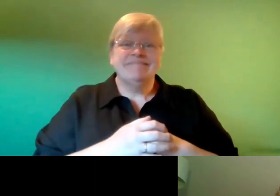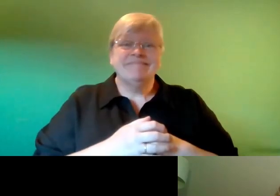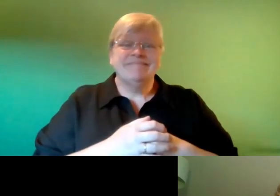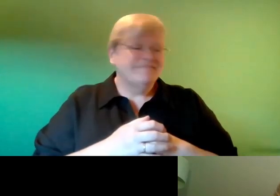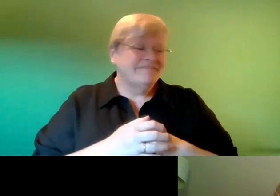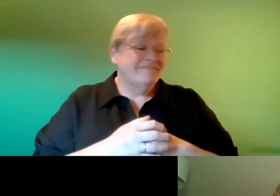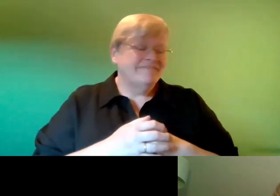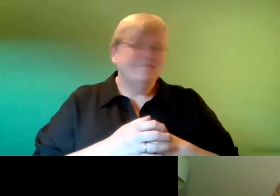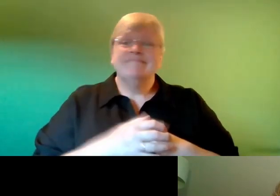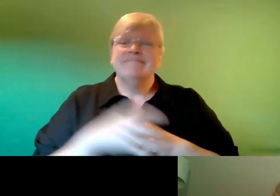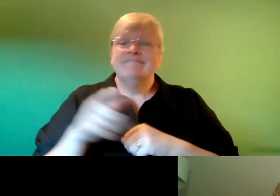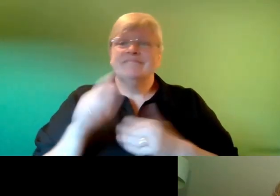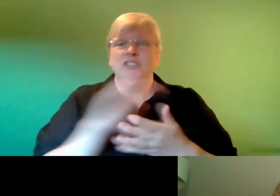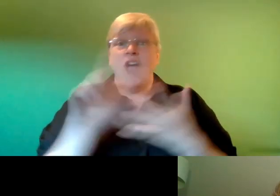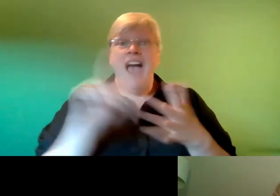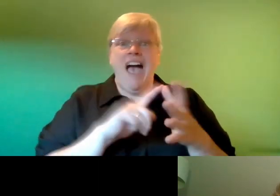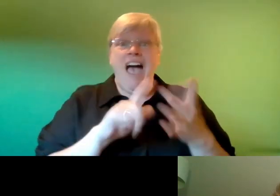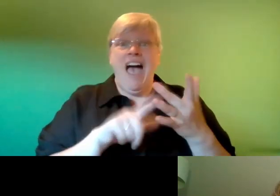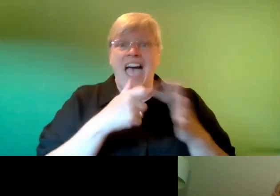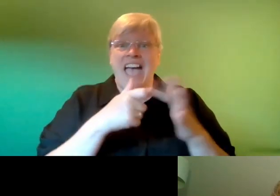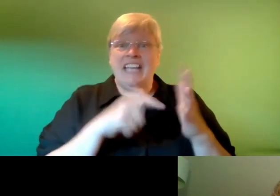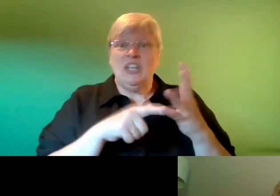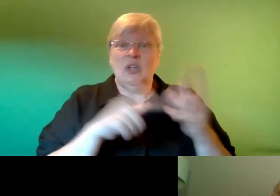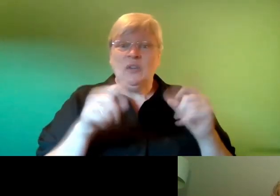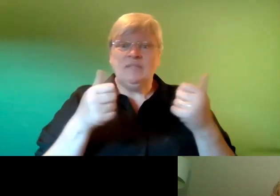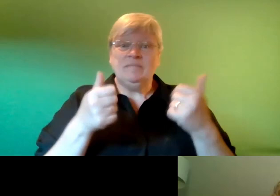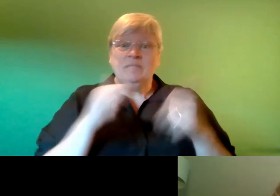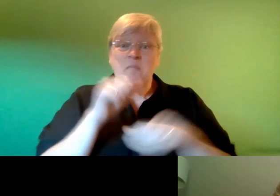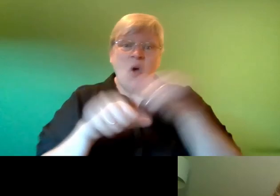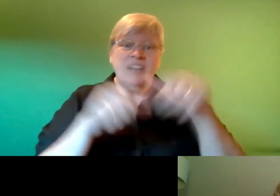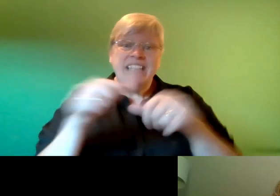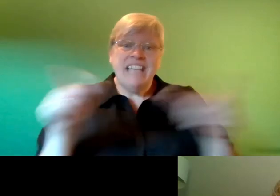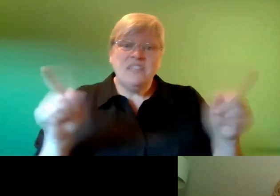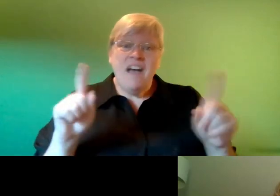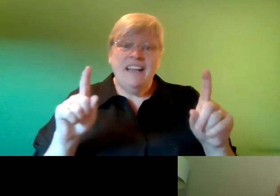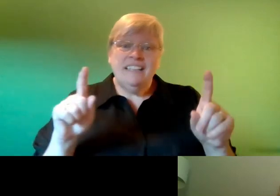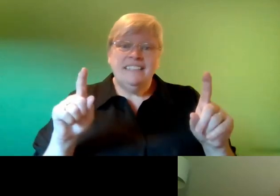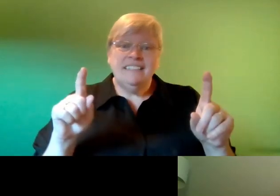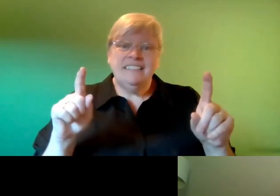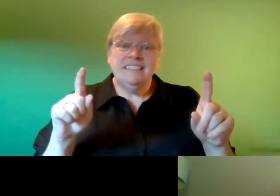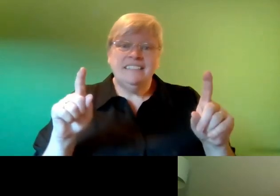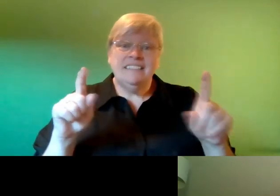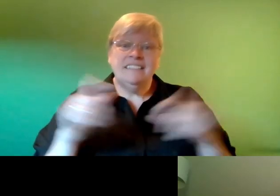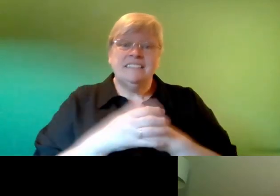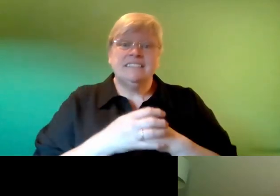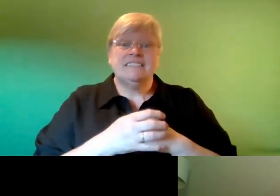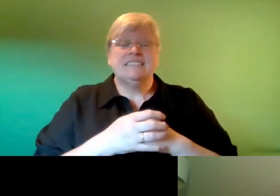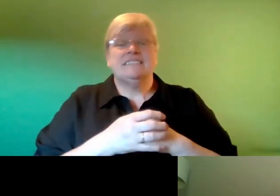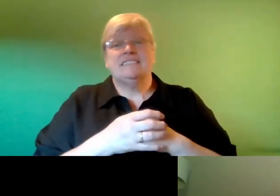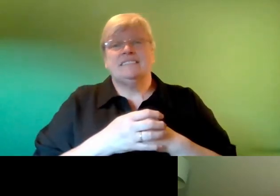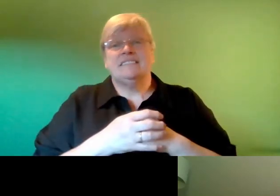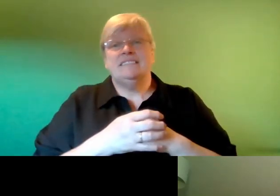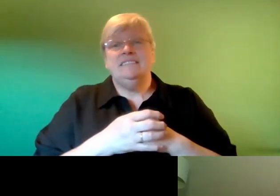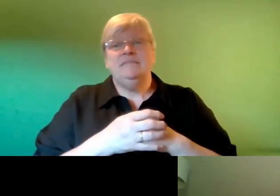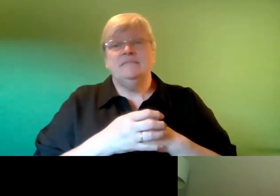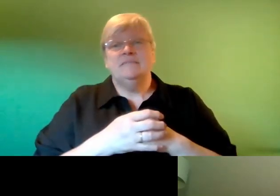and your haikus were pretty spot on what's your process for that i think our course uh the